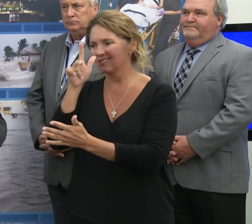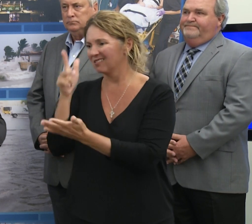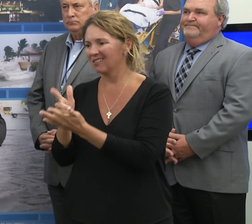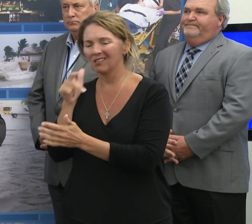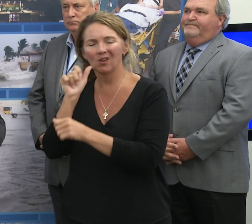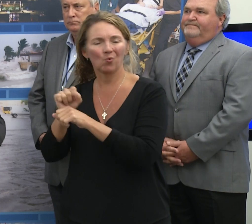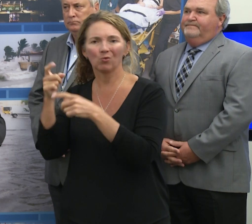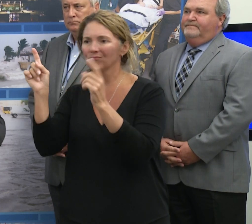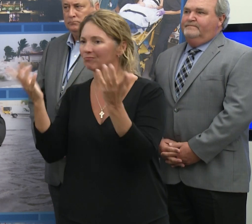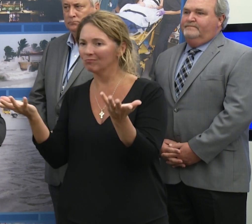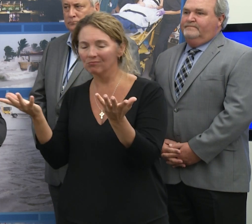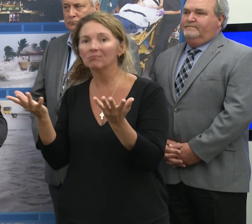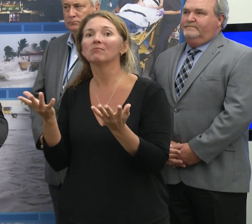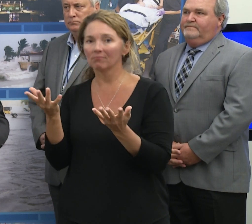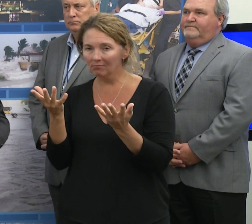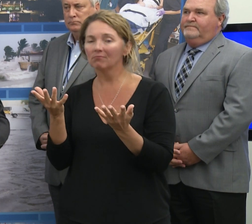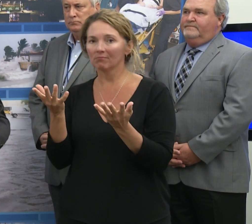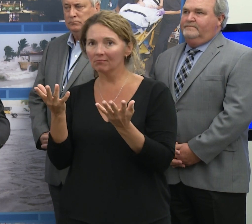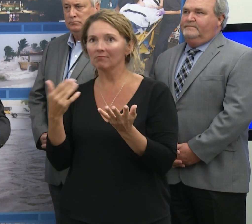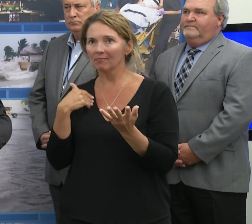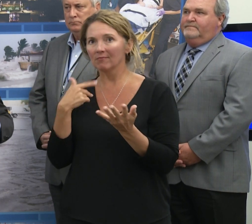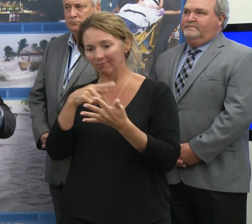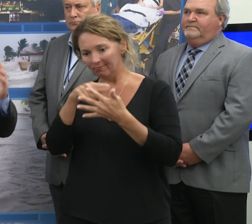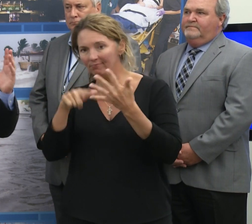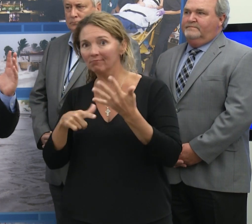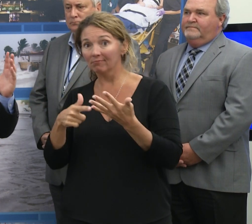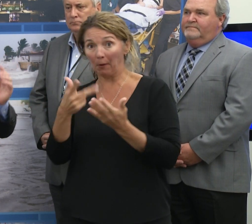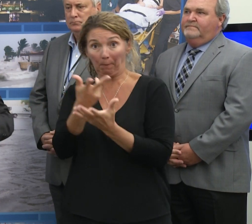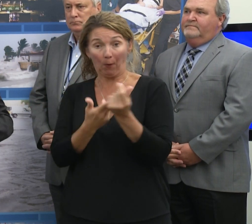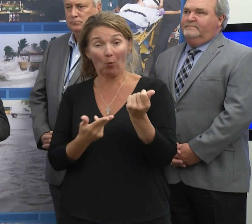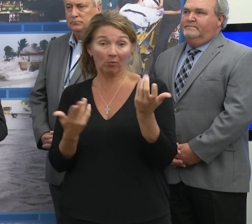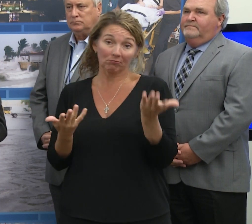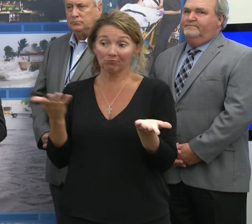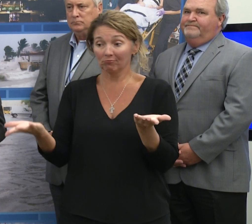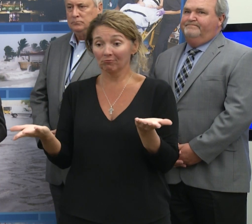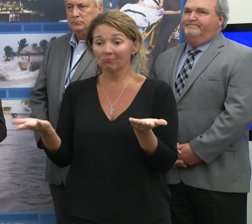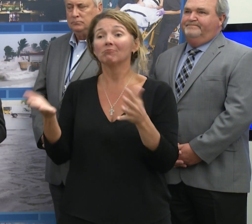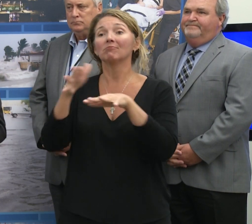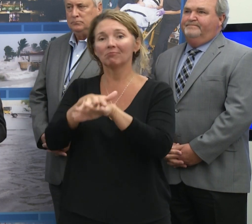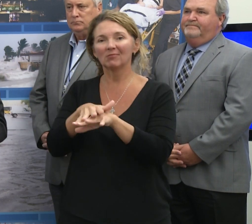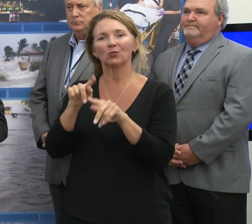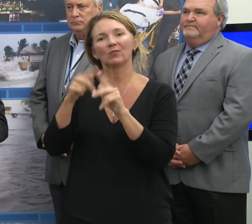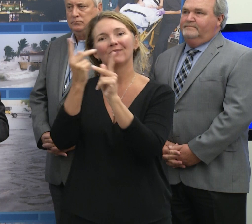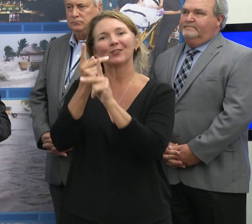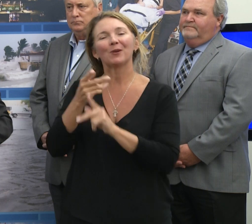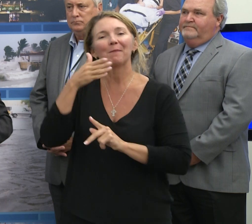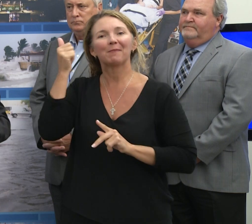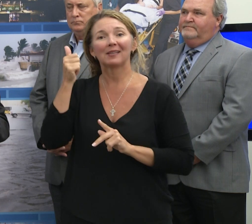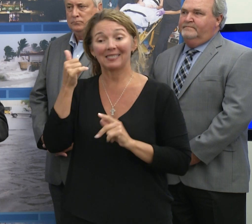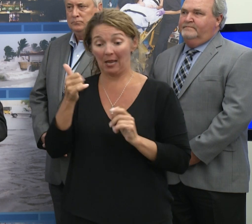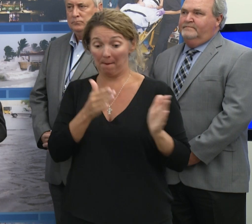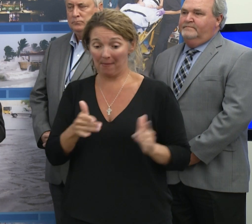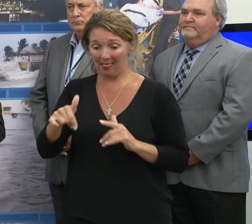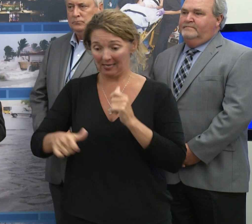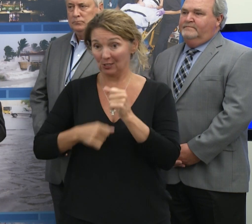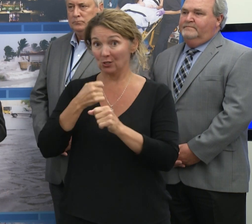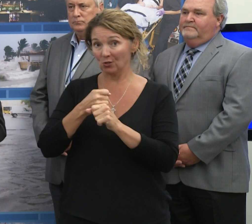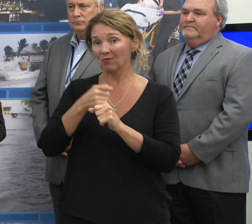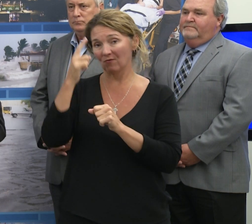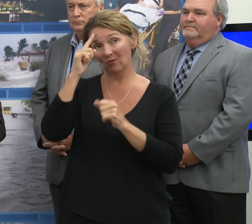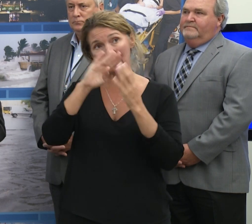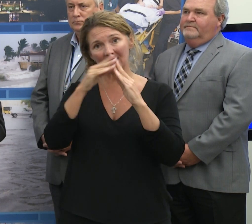didn't work. And there was a combination of both. Fortunately, we have a plan in place as a city